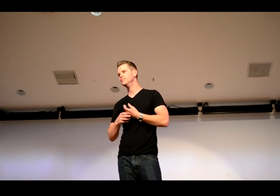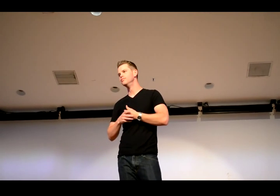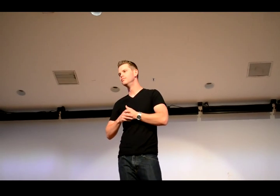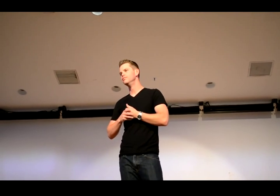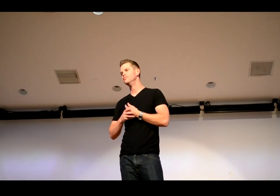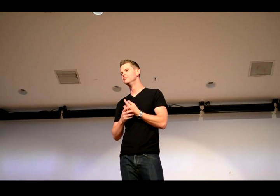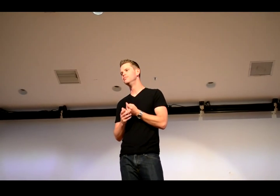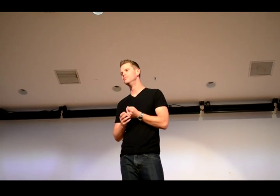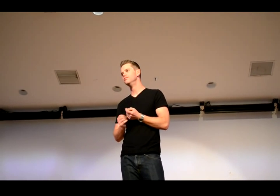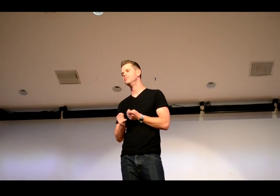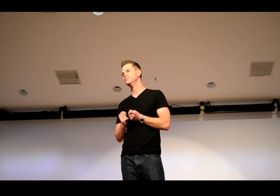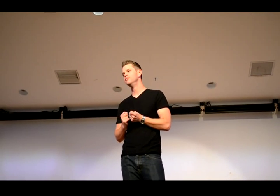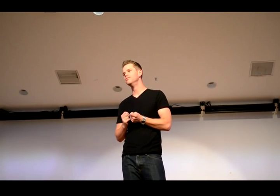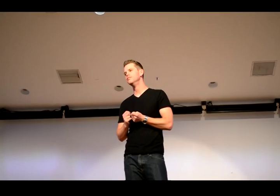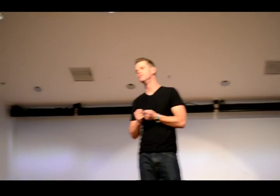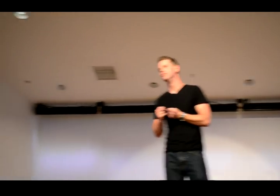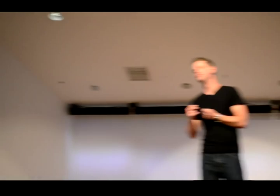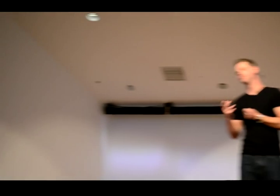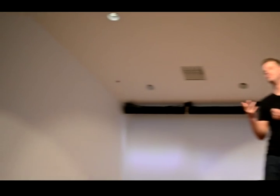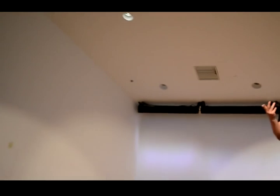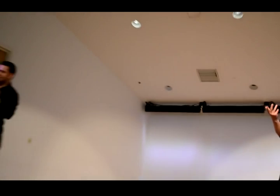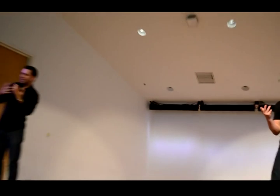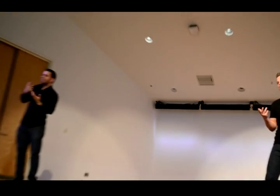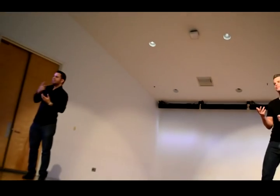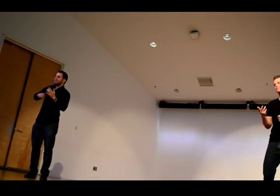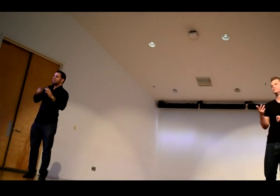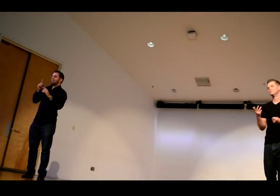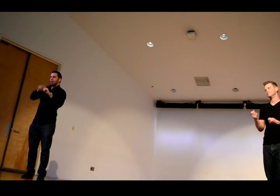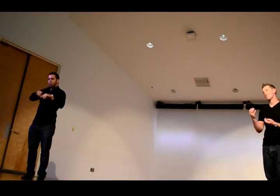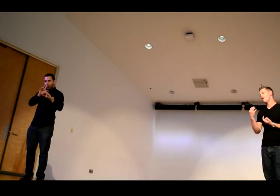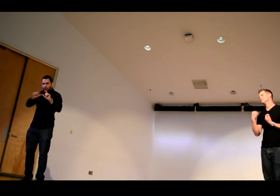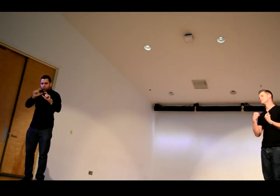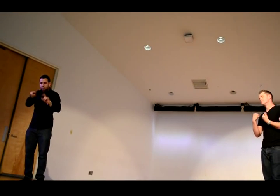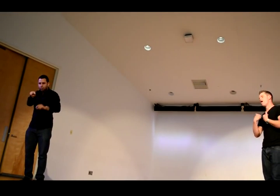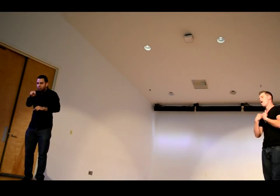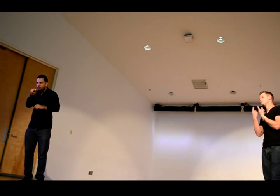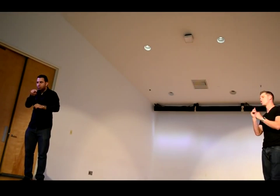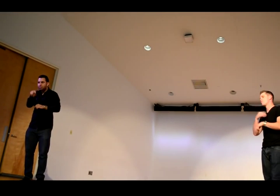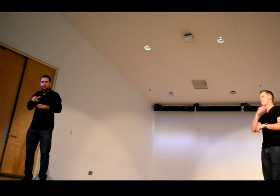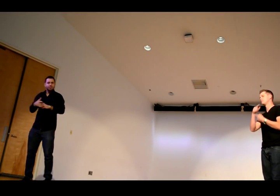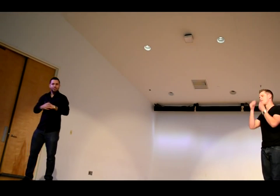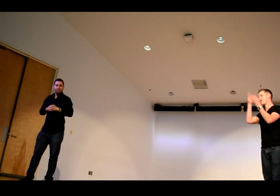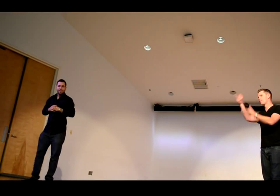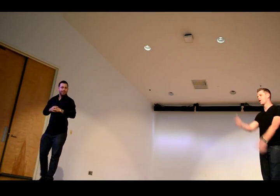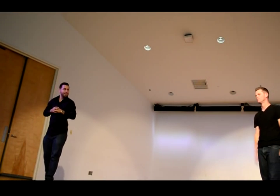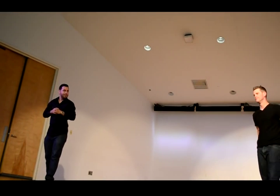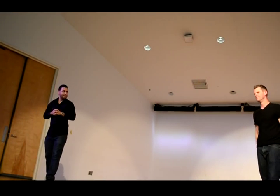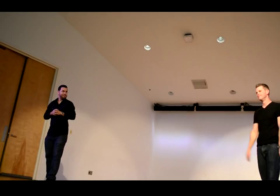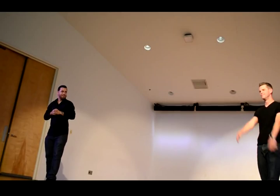it's the constraints of tv yeah but some of the camera angles you know we're missing other people when they're signing you know I have to keep watching the captioning for that yeah I